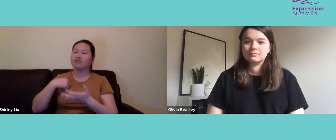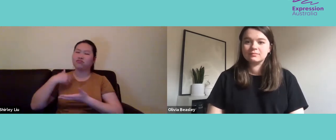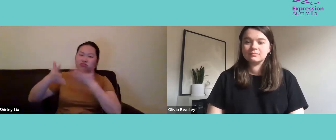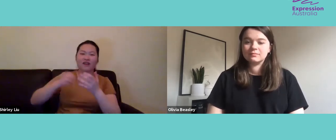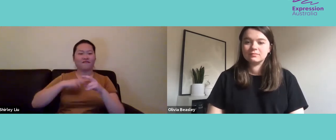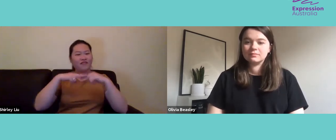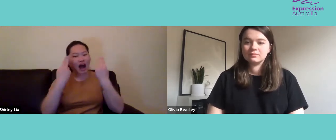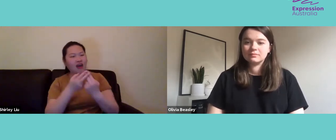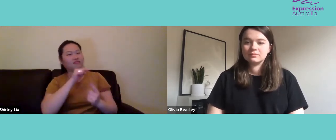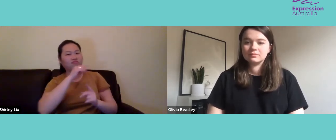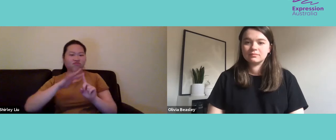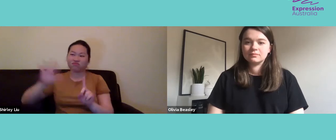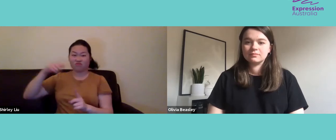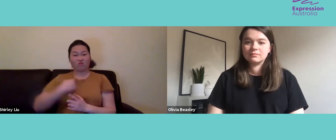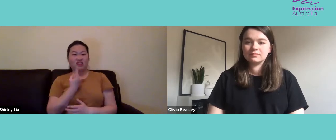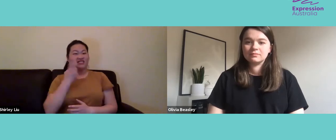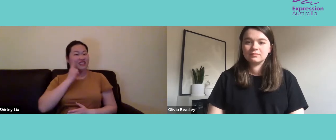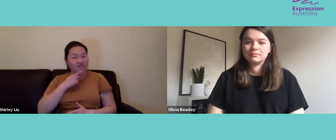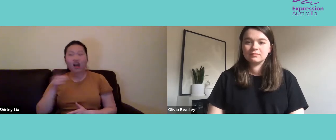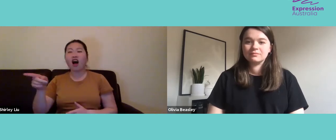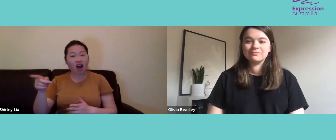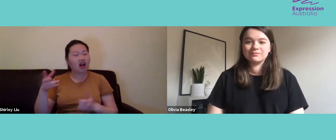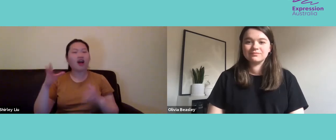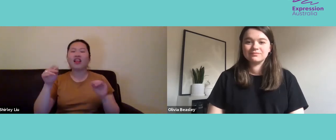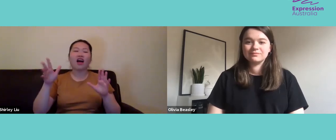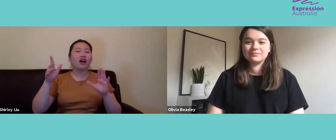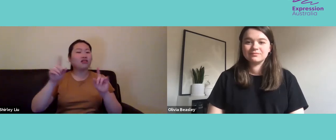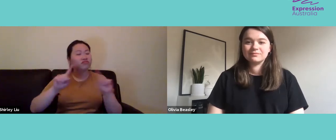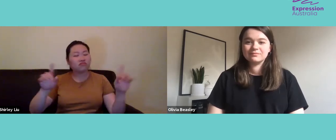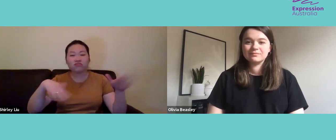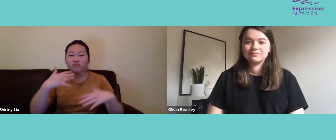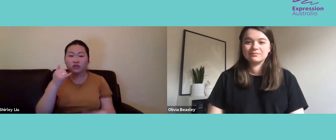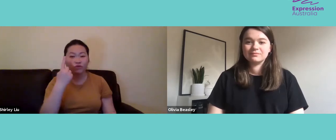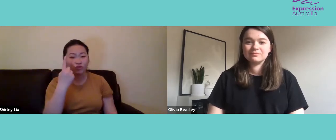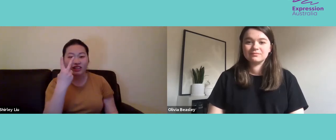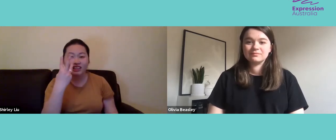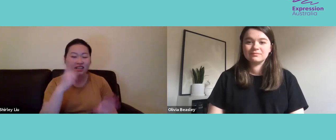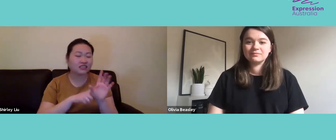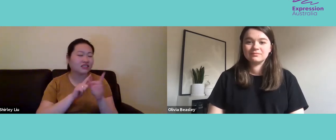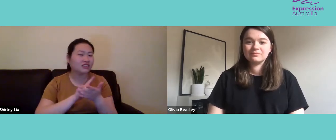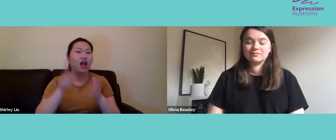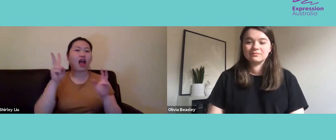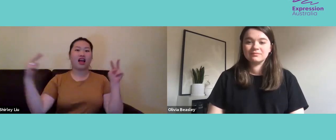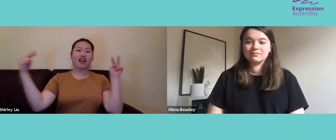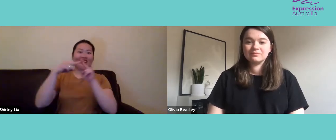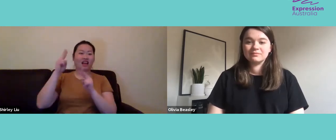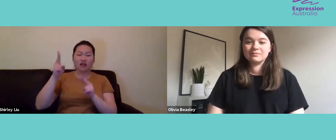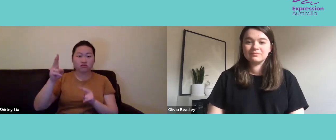I had a conversation with her maybe a few years later. She remembered